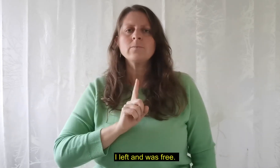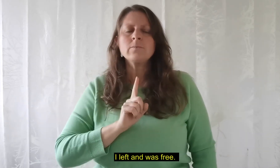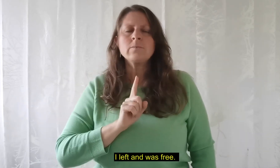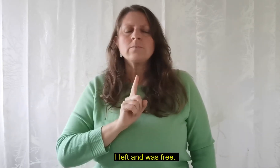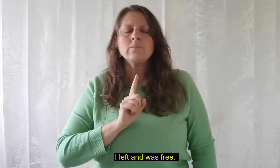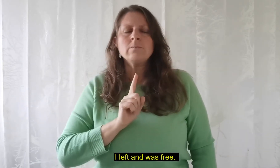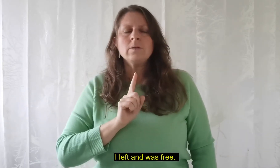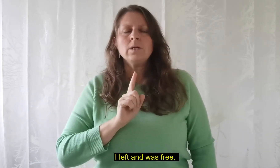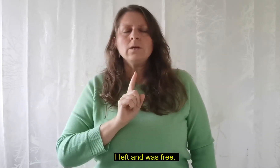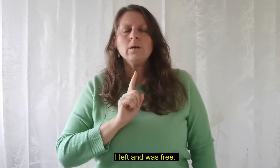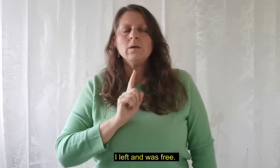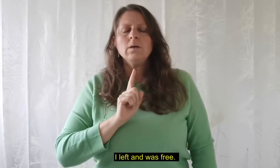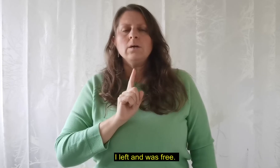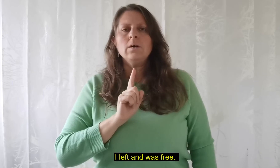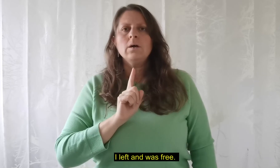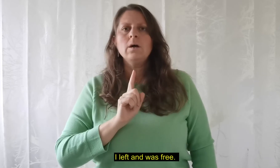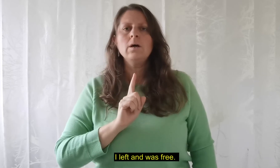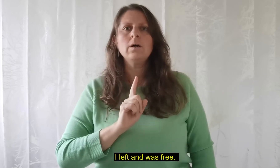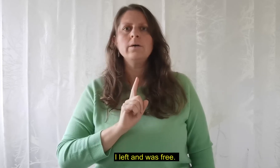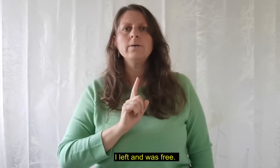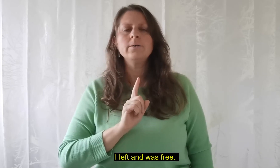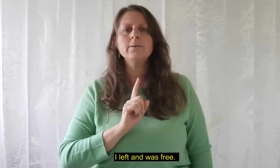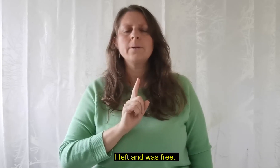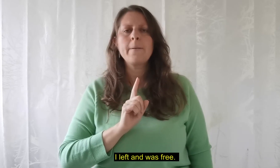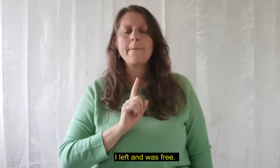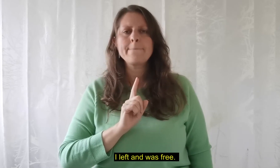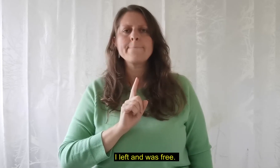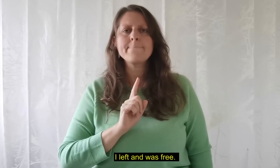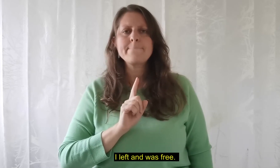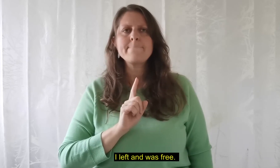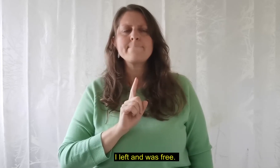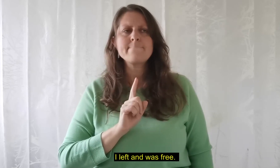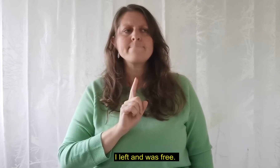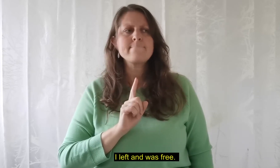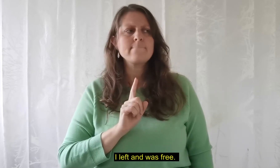I left and was free I